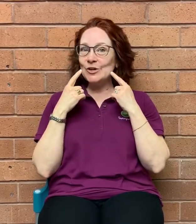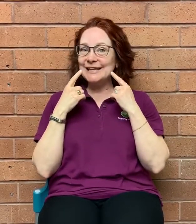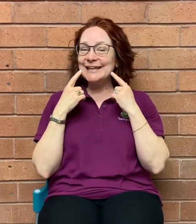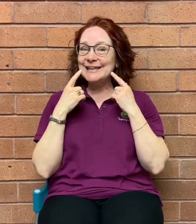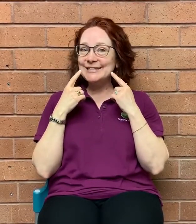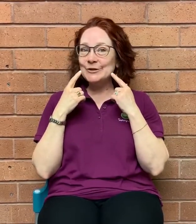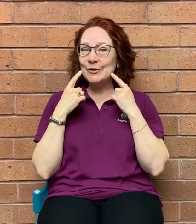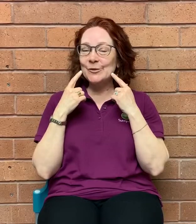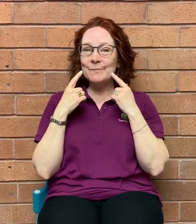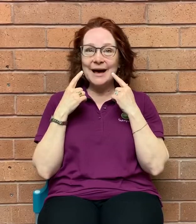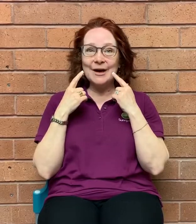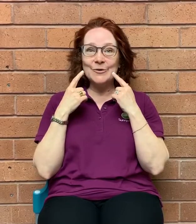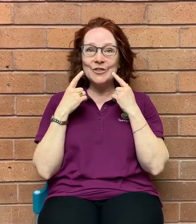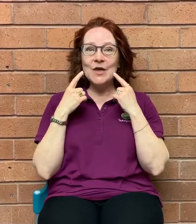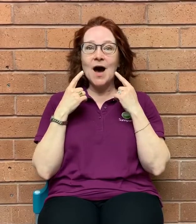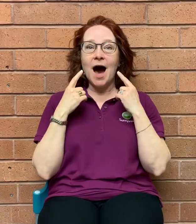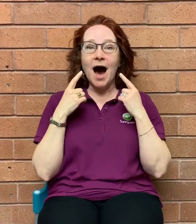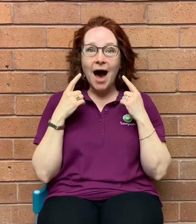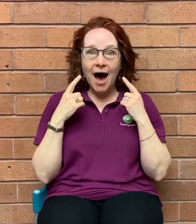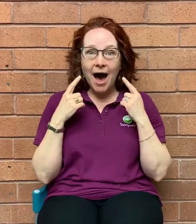little mouth. Pop.